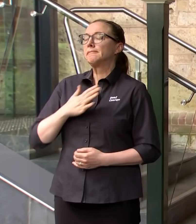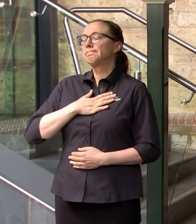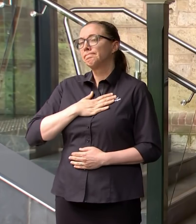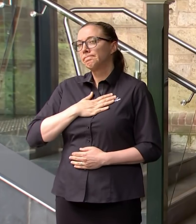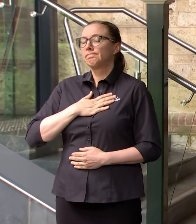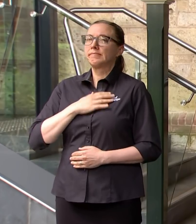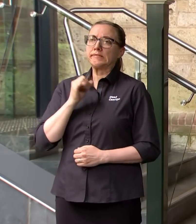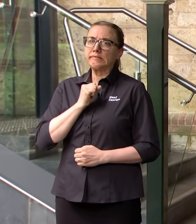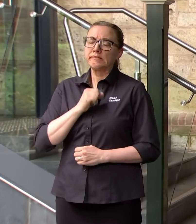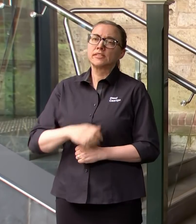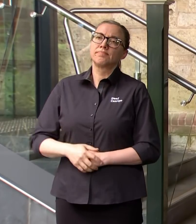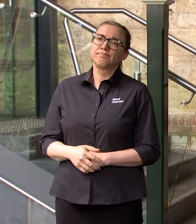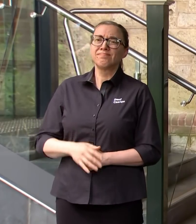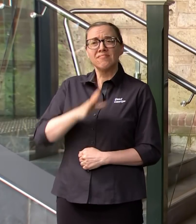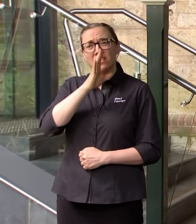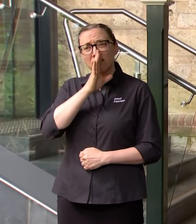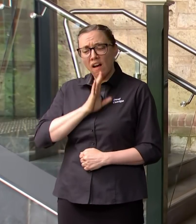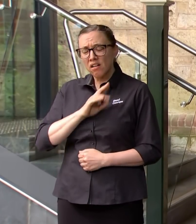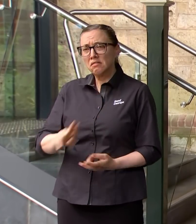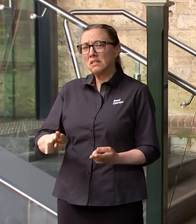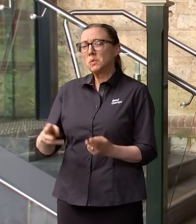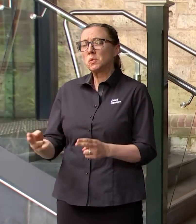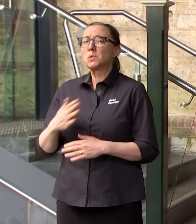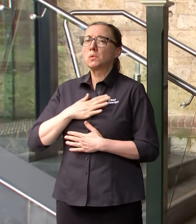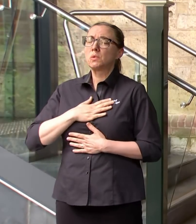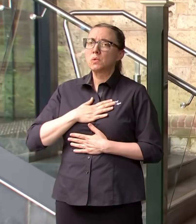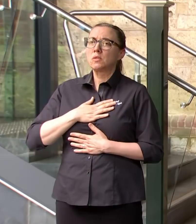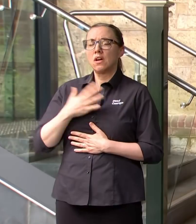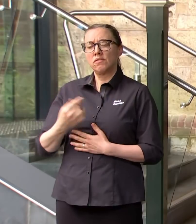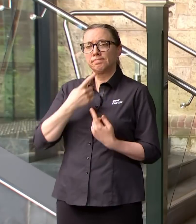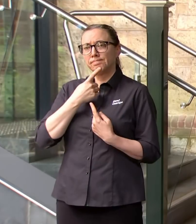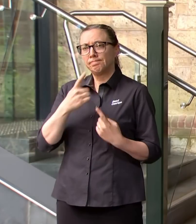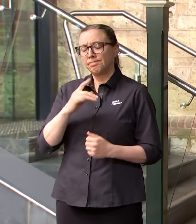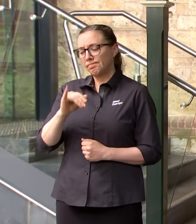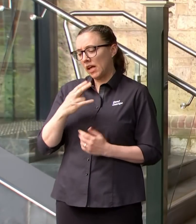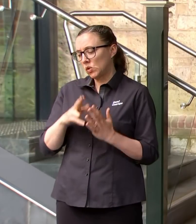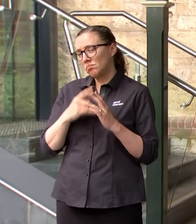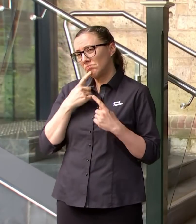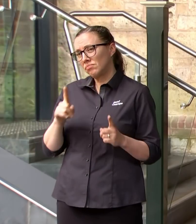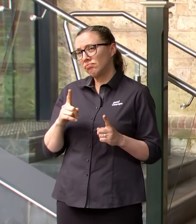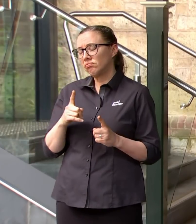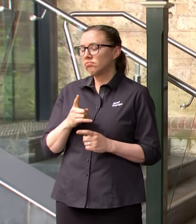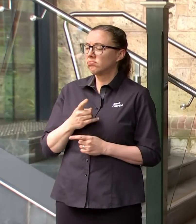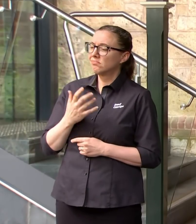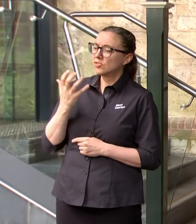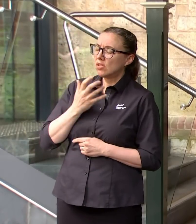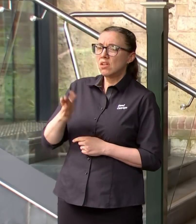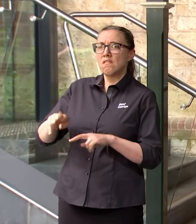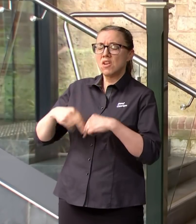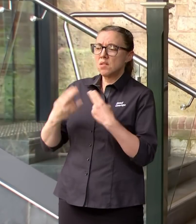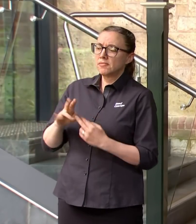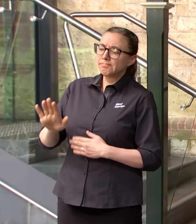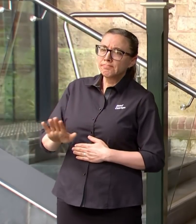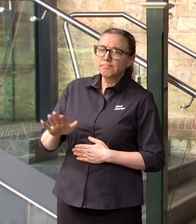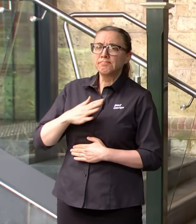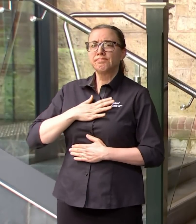obviously are very sad with this number that we need to report today and our condolences are with their family and their